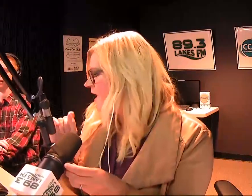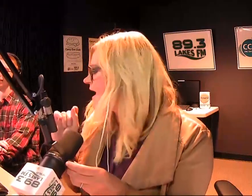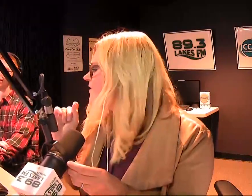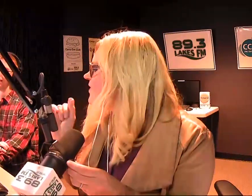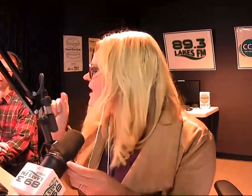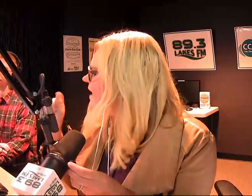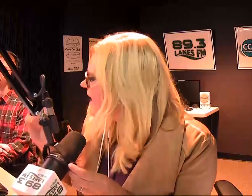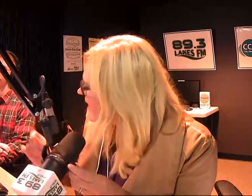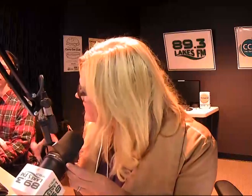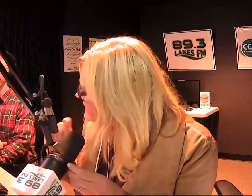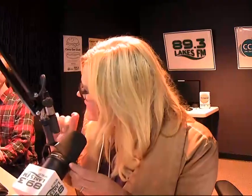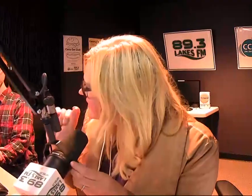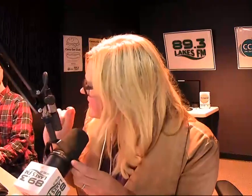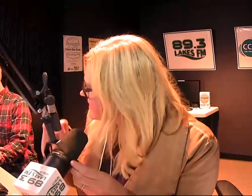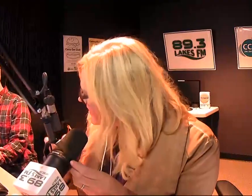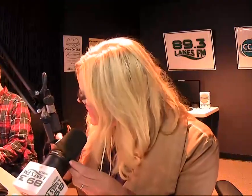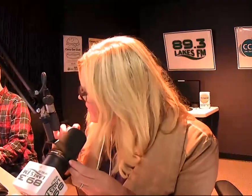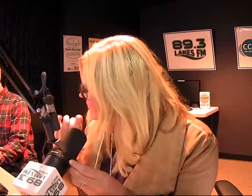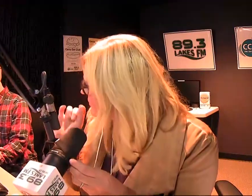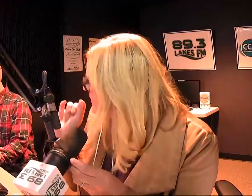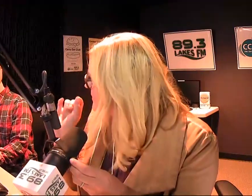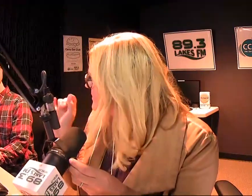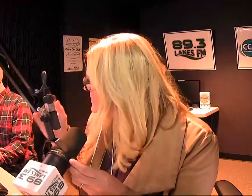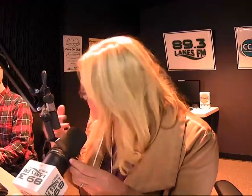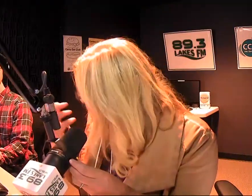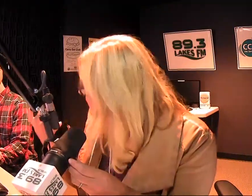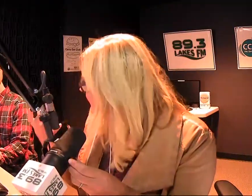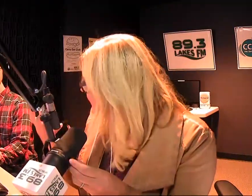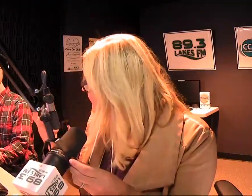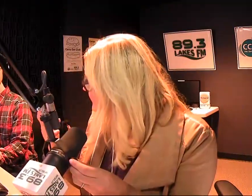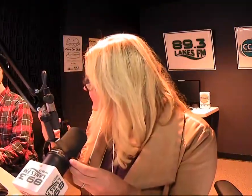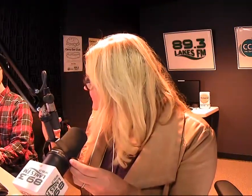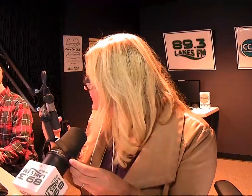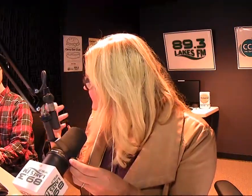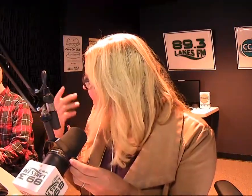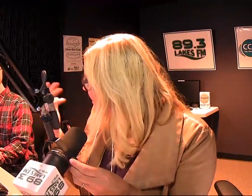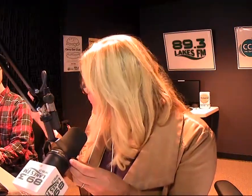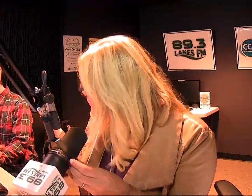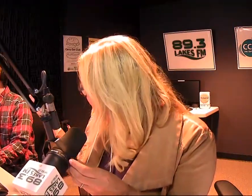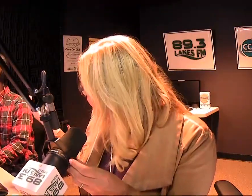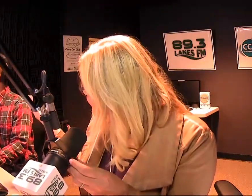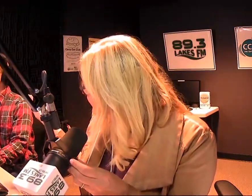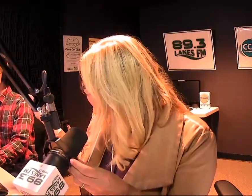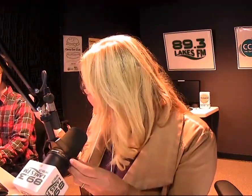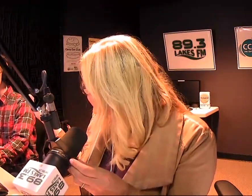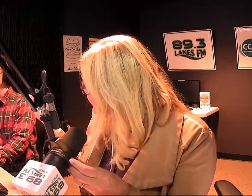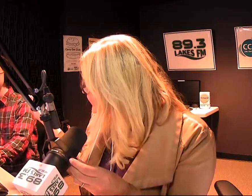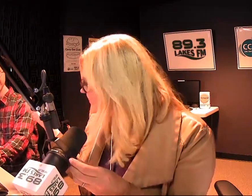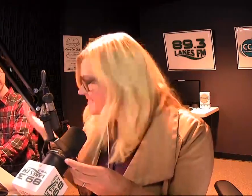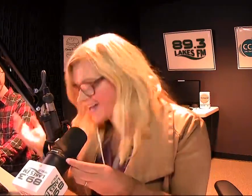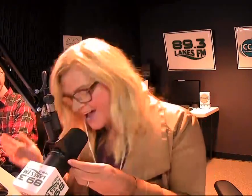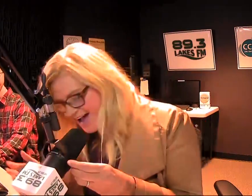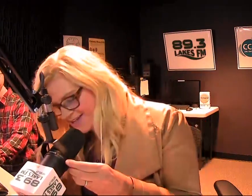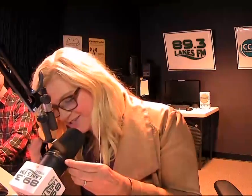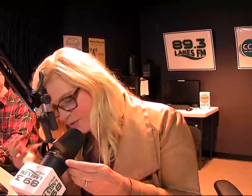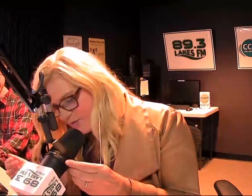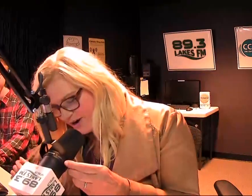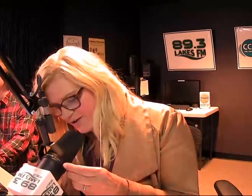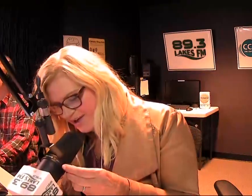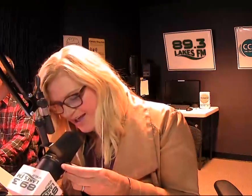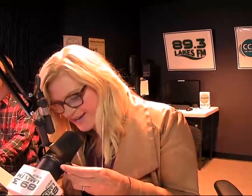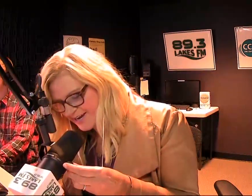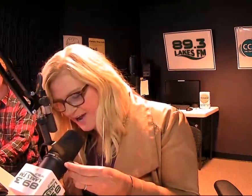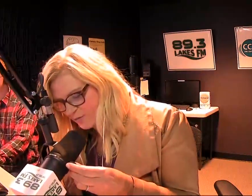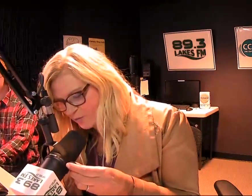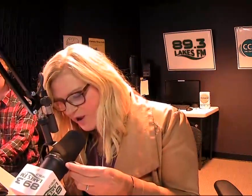if they can't see you smiling under a mask? right. So